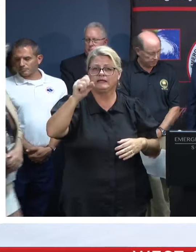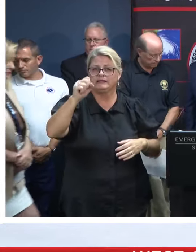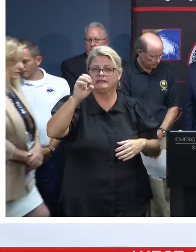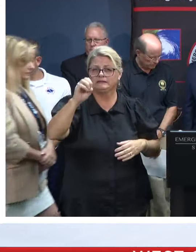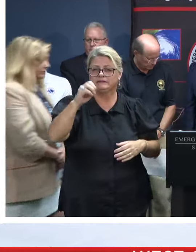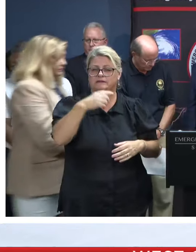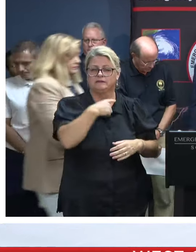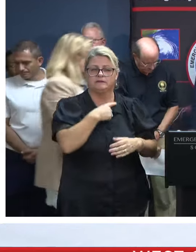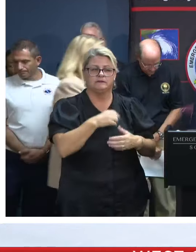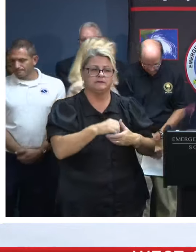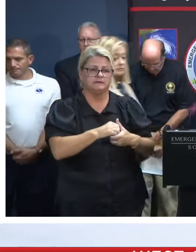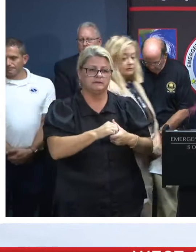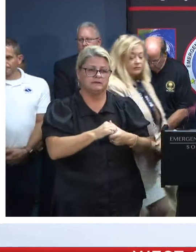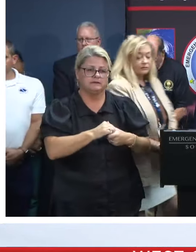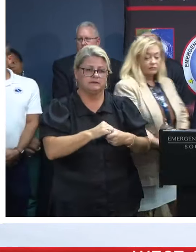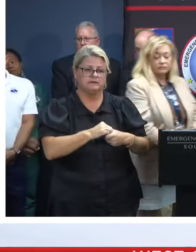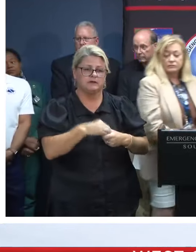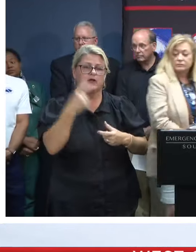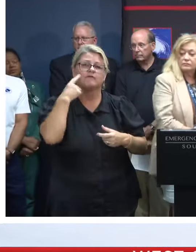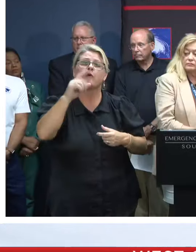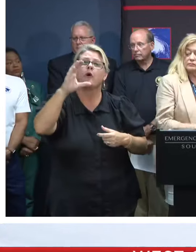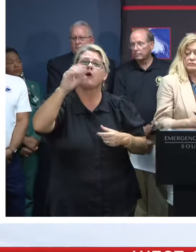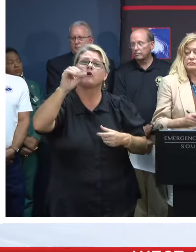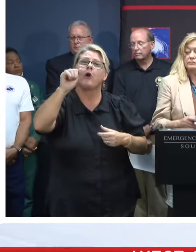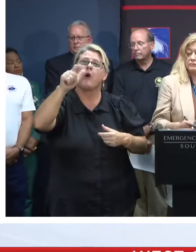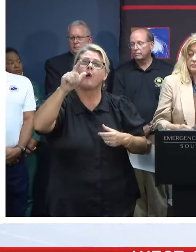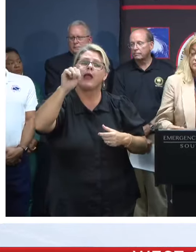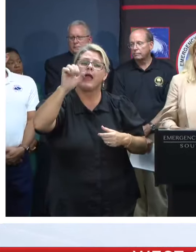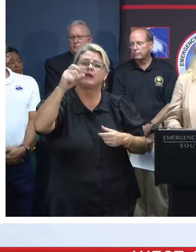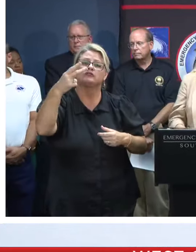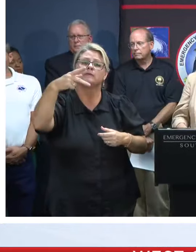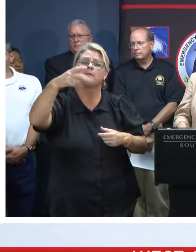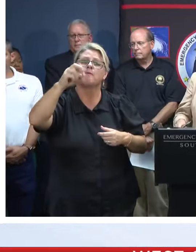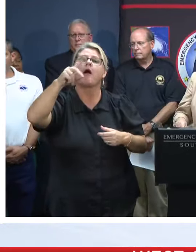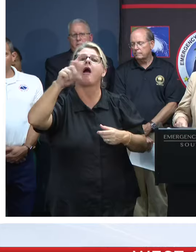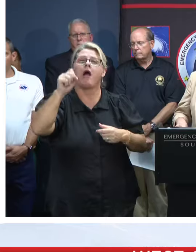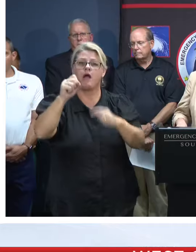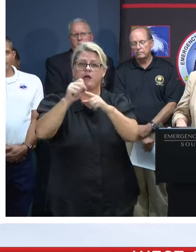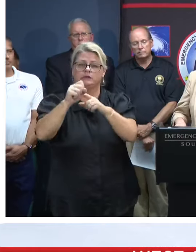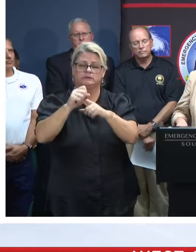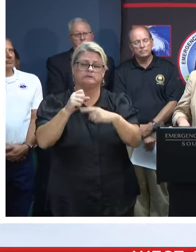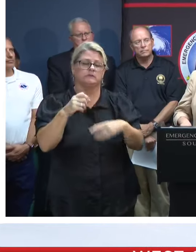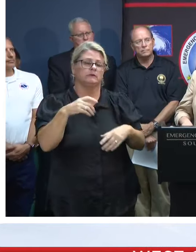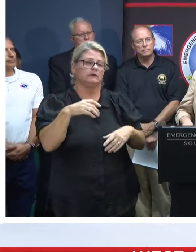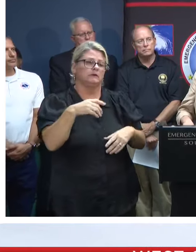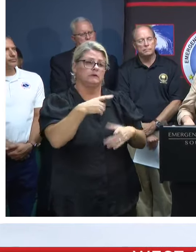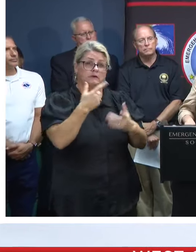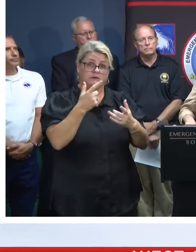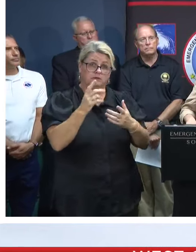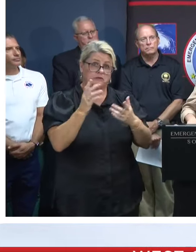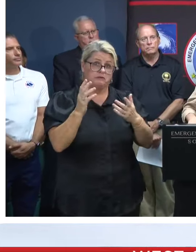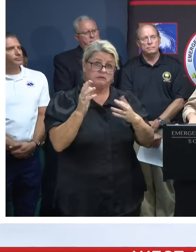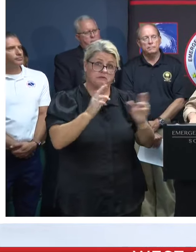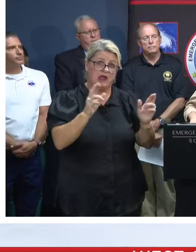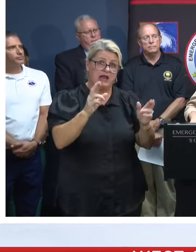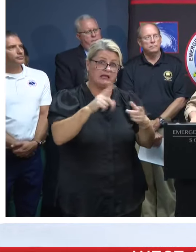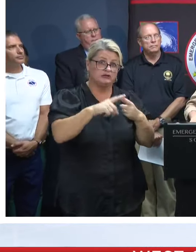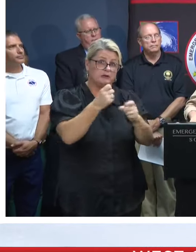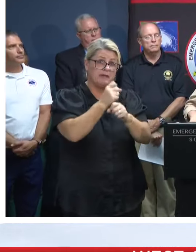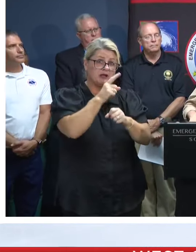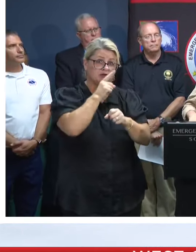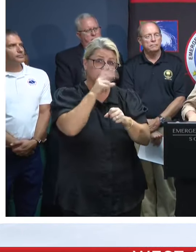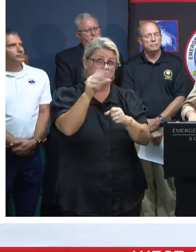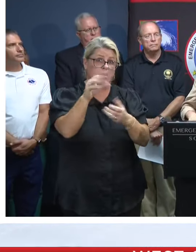In terms of coal ash ponds, know it's been an issue in the past. Are there any steps being taken in order to contain any damage from those flooding?